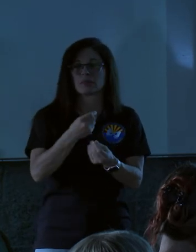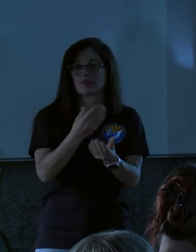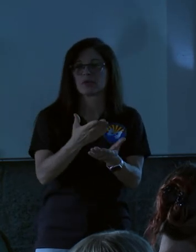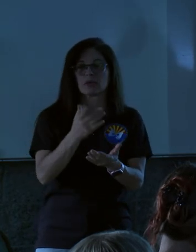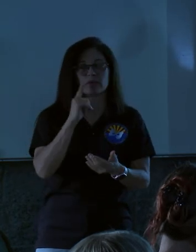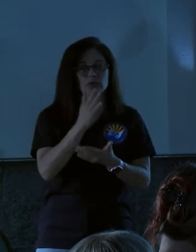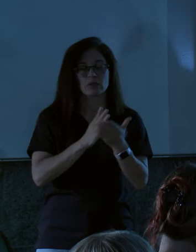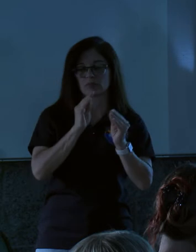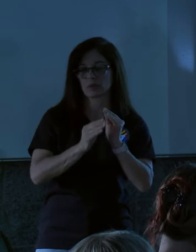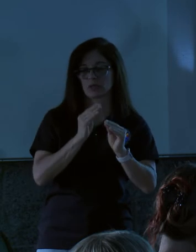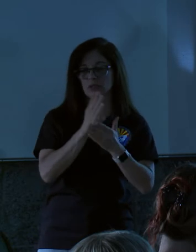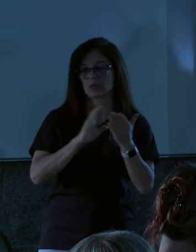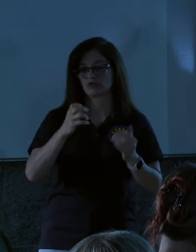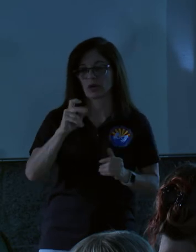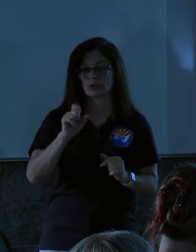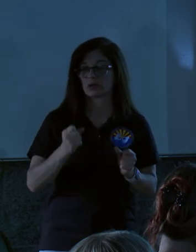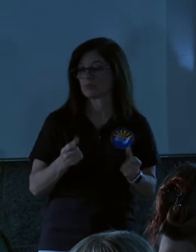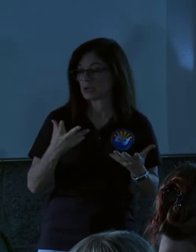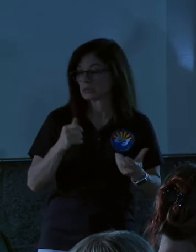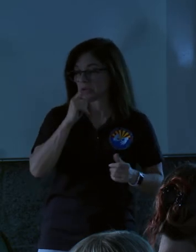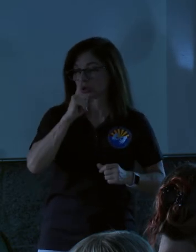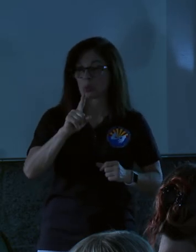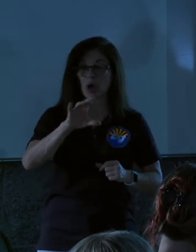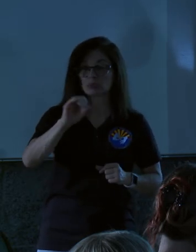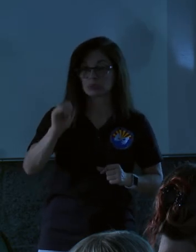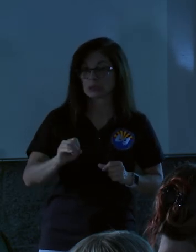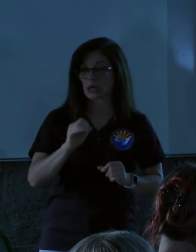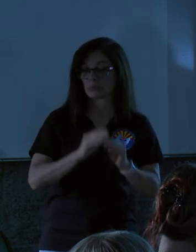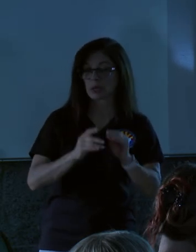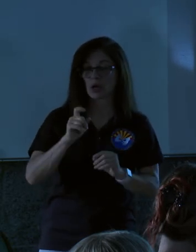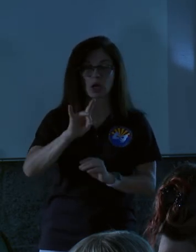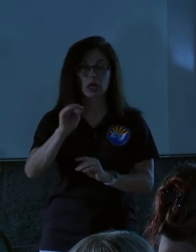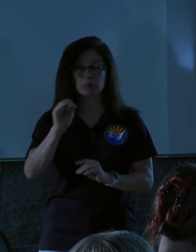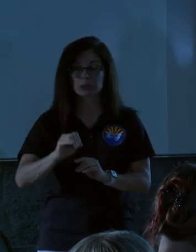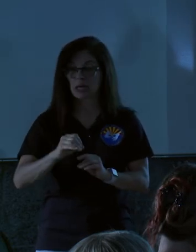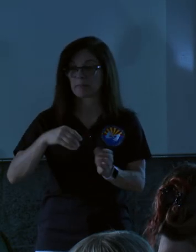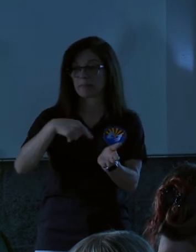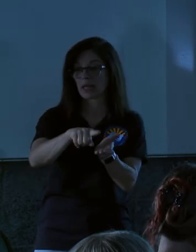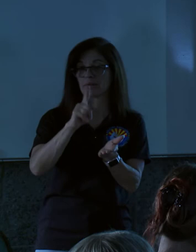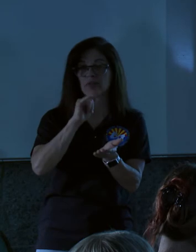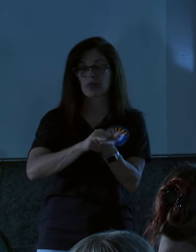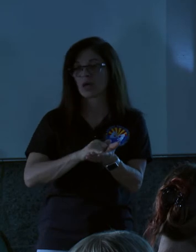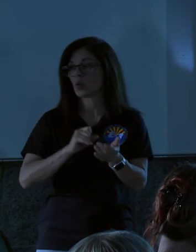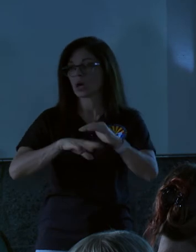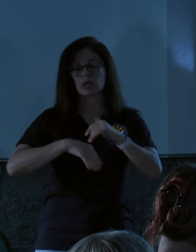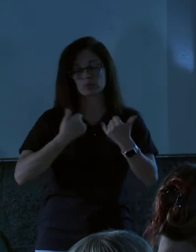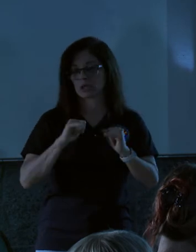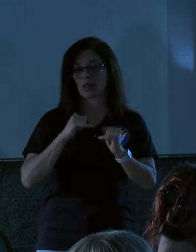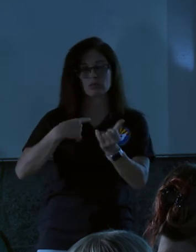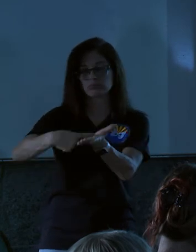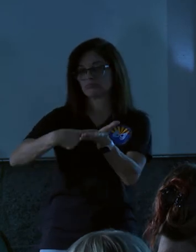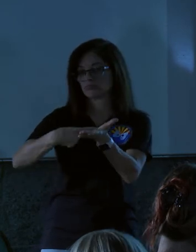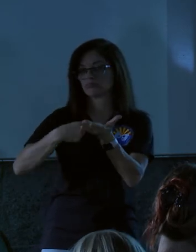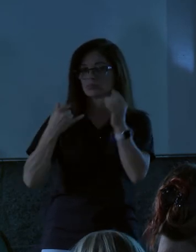the repair of the channels. To what level? I don't know if it'd be 100% or 80% or less than that. We're still in conversations with them.